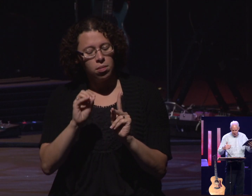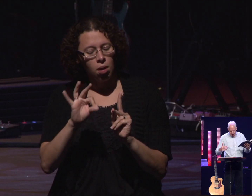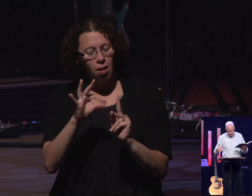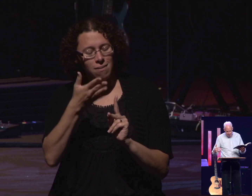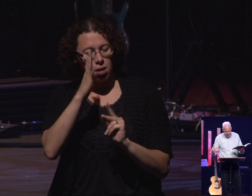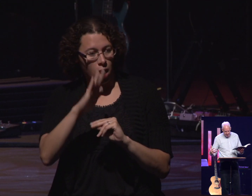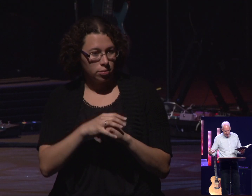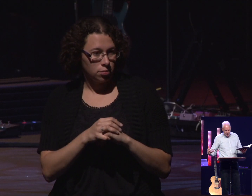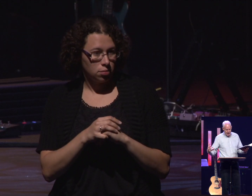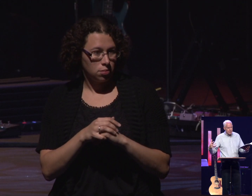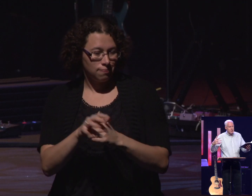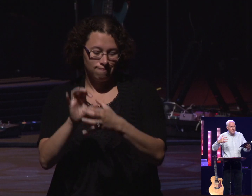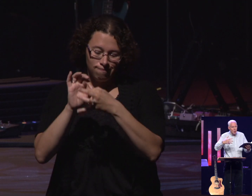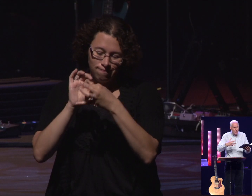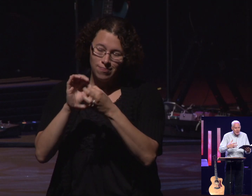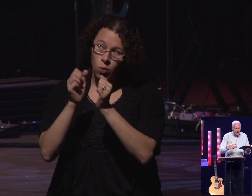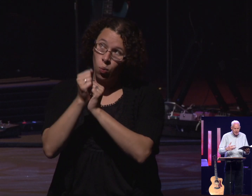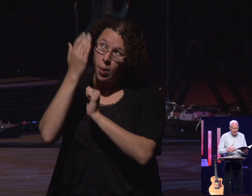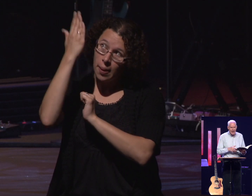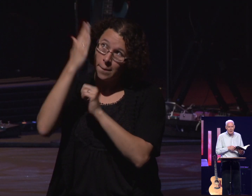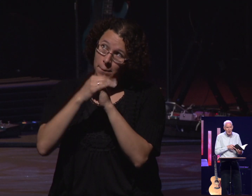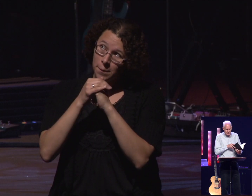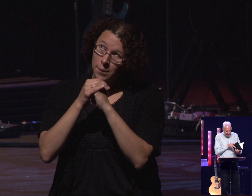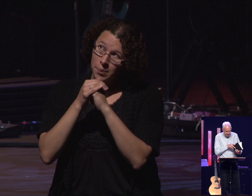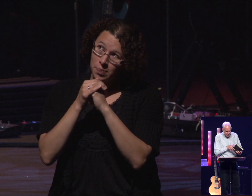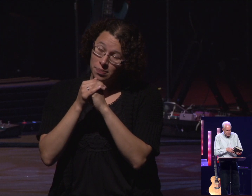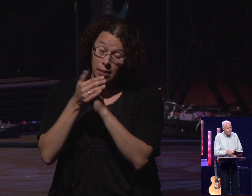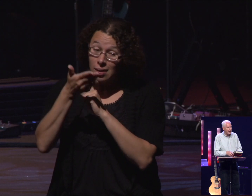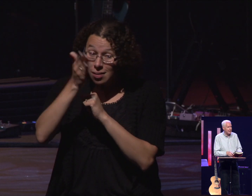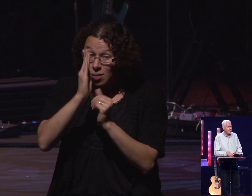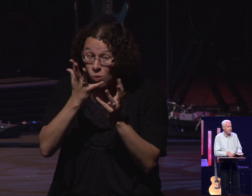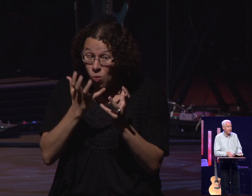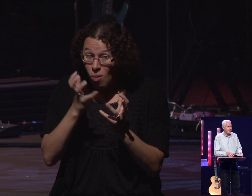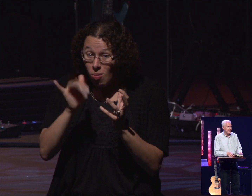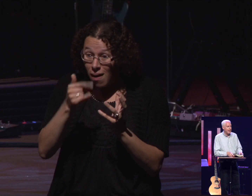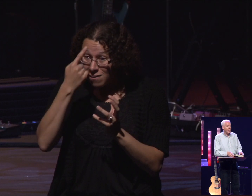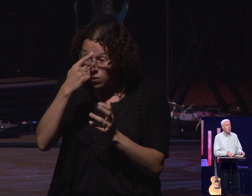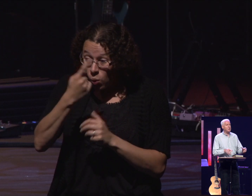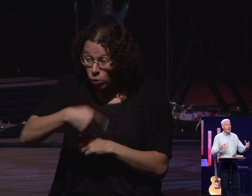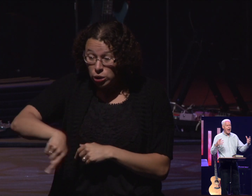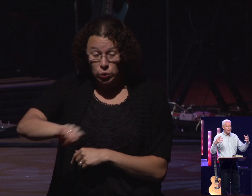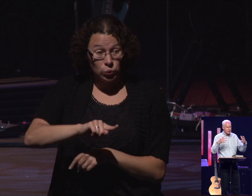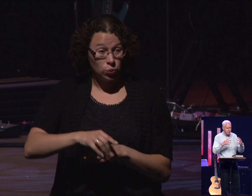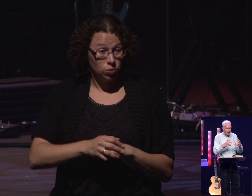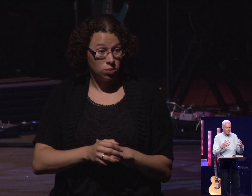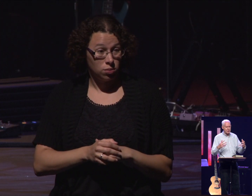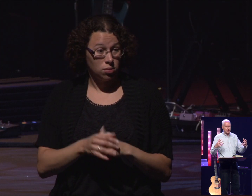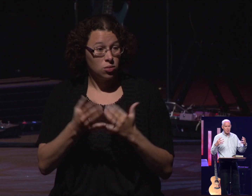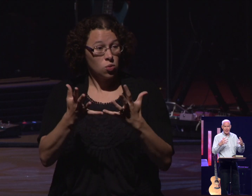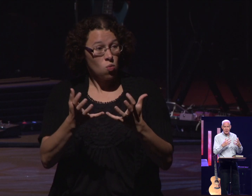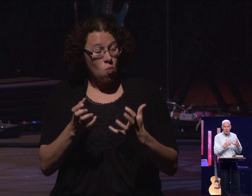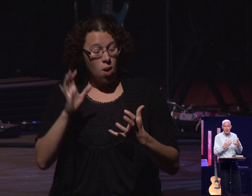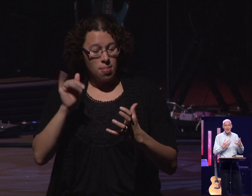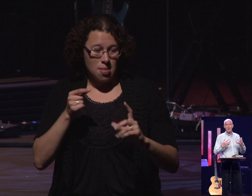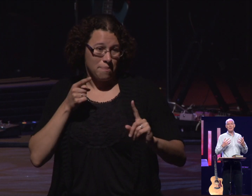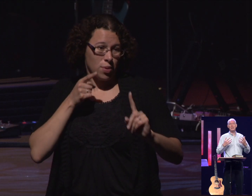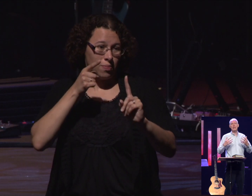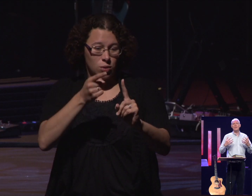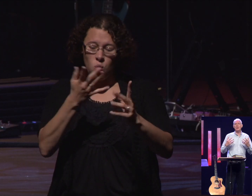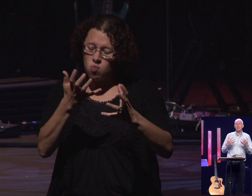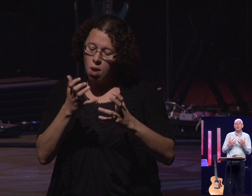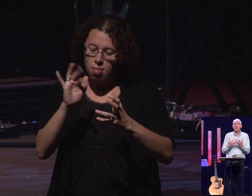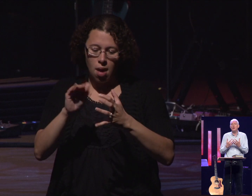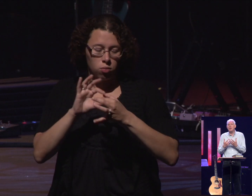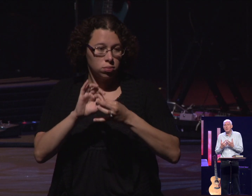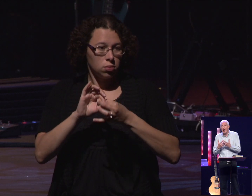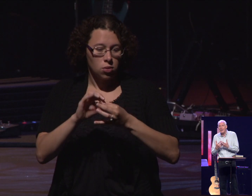in relationship with Him. And to restore this. And God wants that for you today. He wants you to have this purpose, this relationship. He wants to